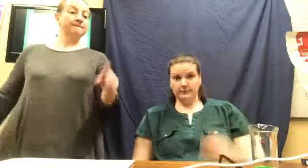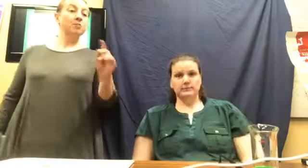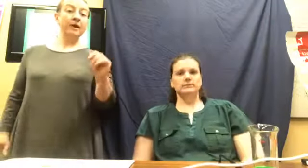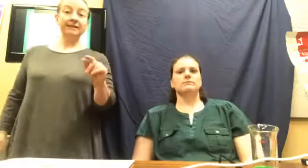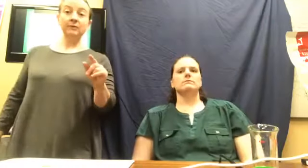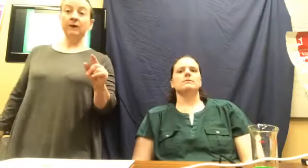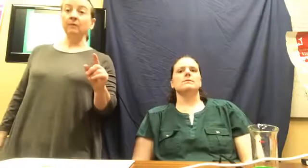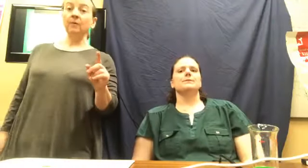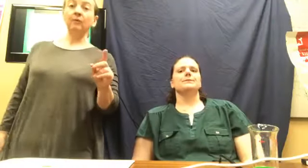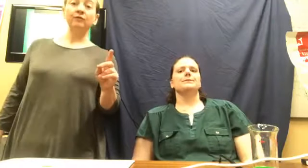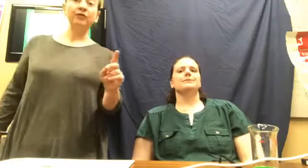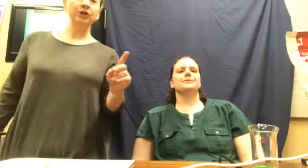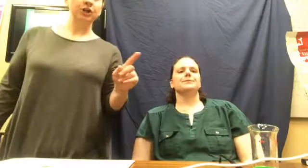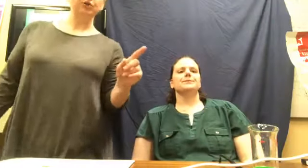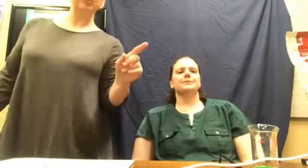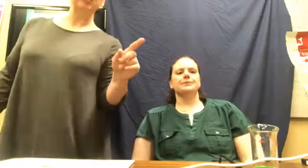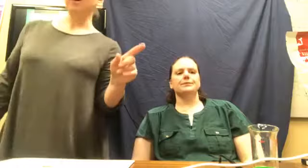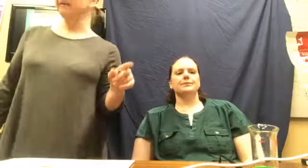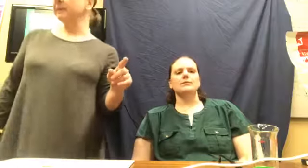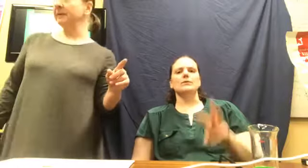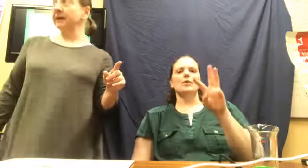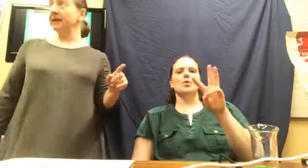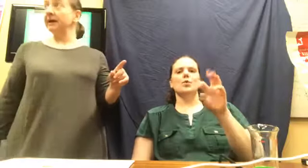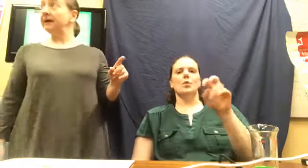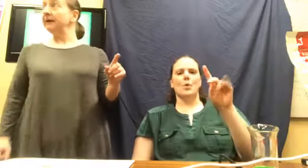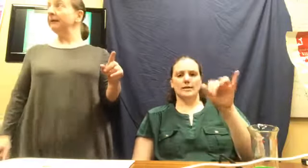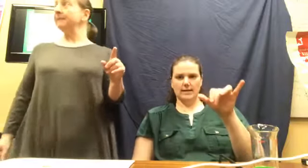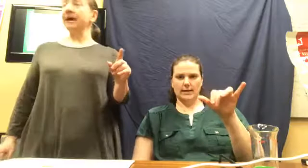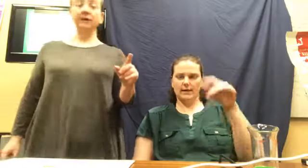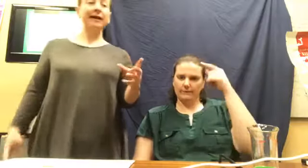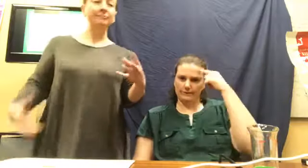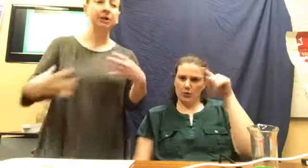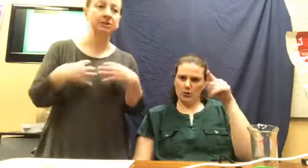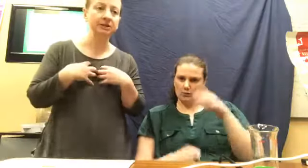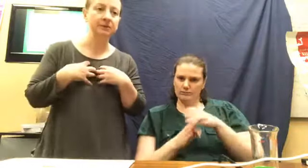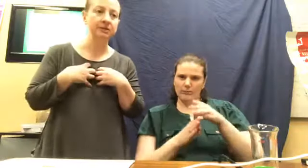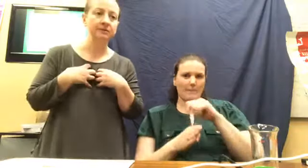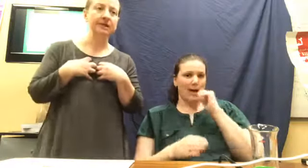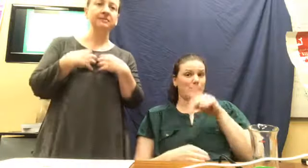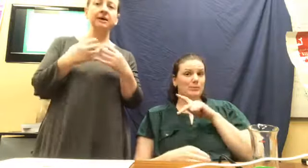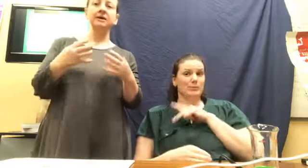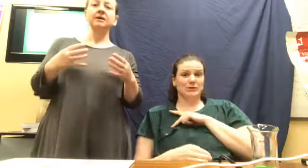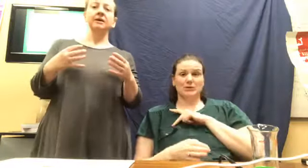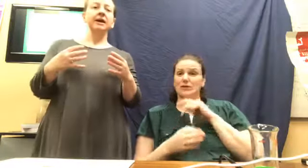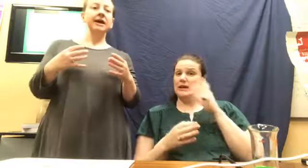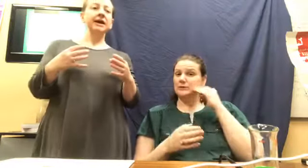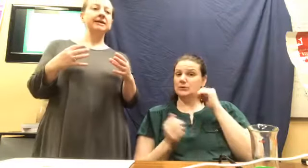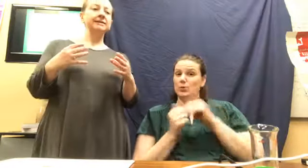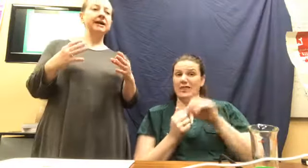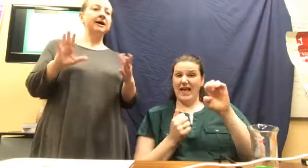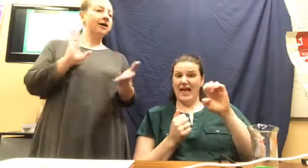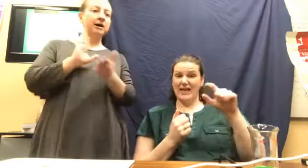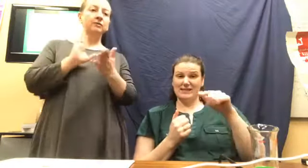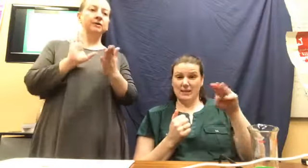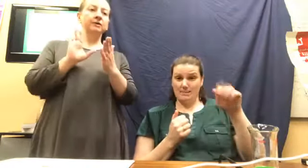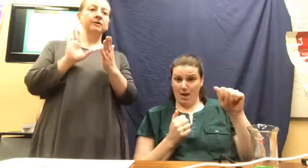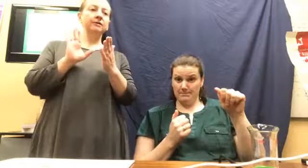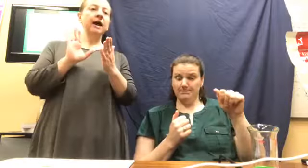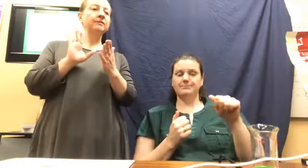Wendy, what for you will probably, um, I don't have personal experience with eczema and, uh, I will, I would